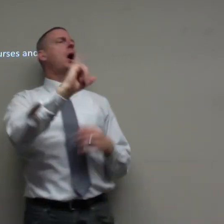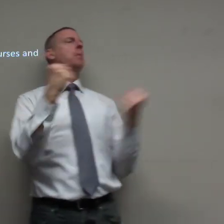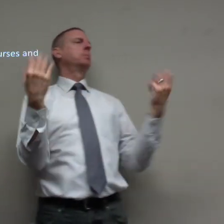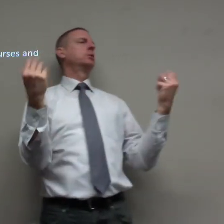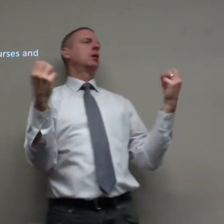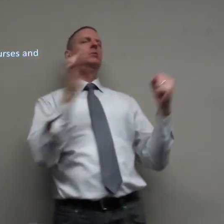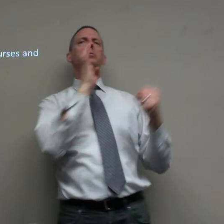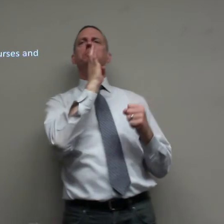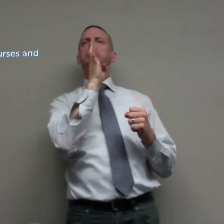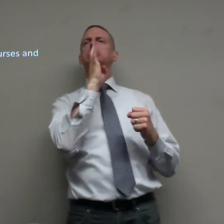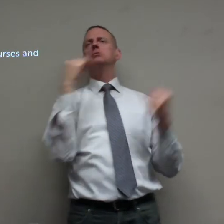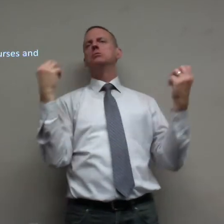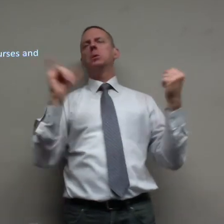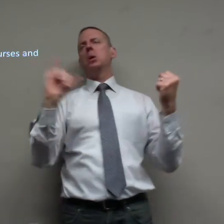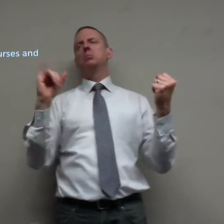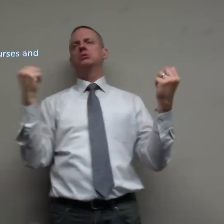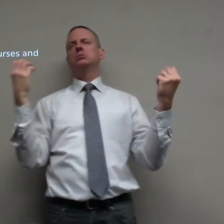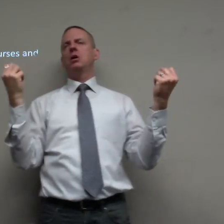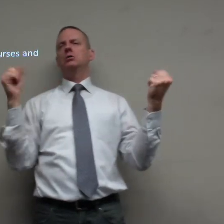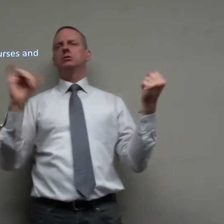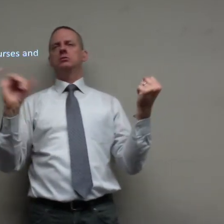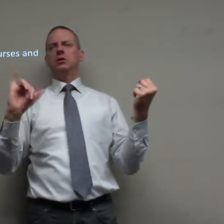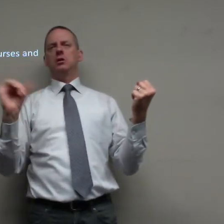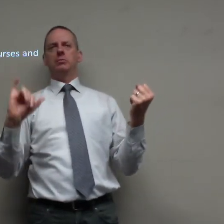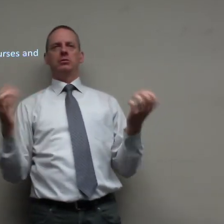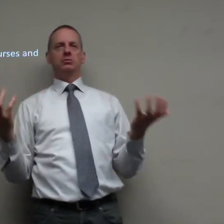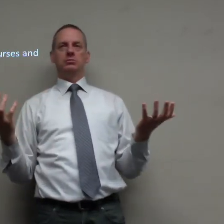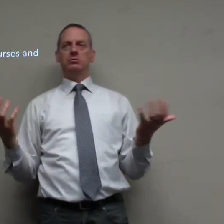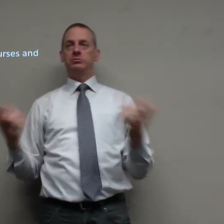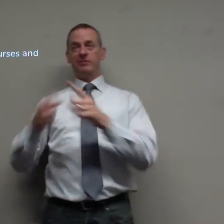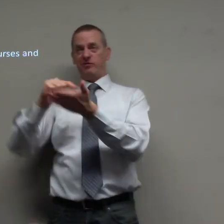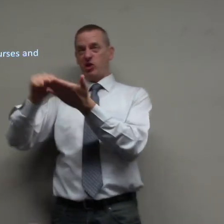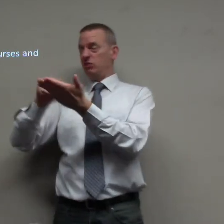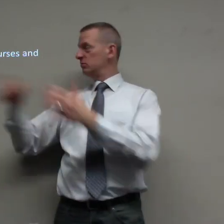the mouth is the same thing as sign we're talking about speaking people's words